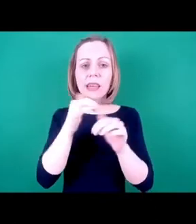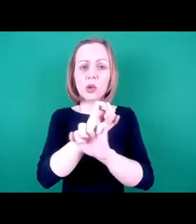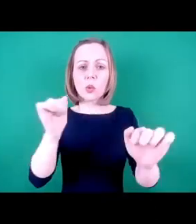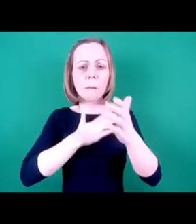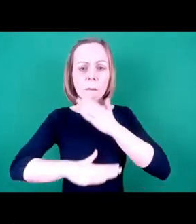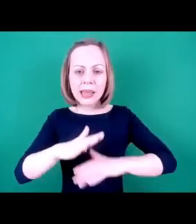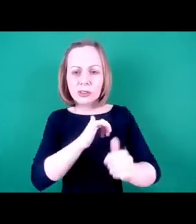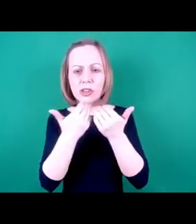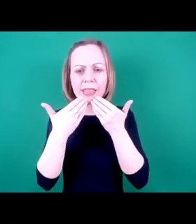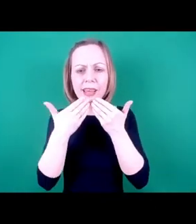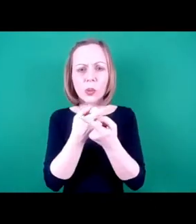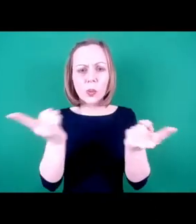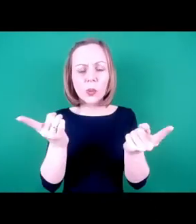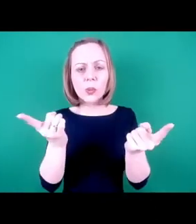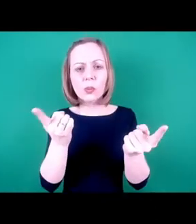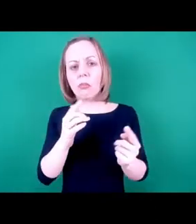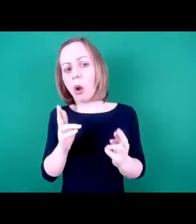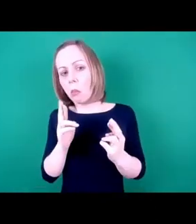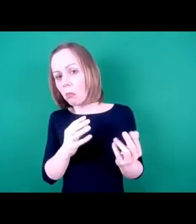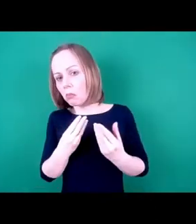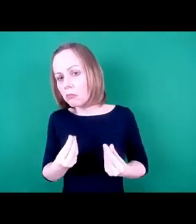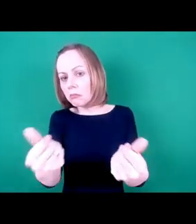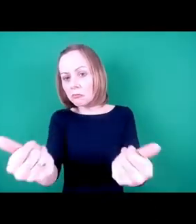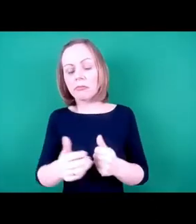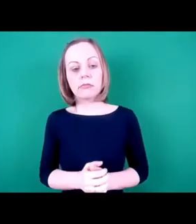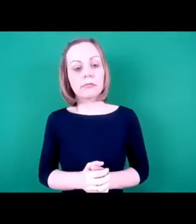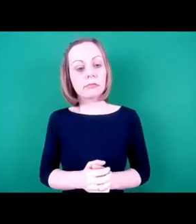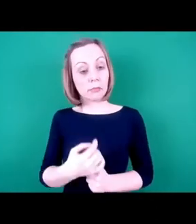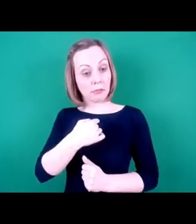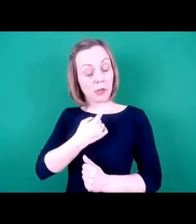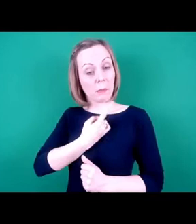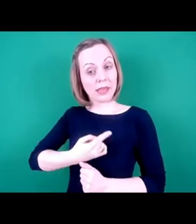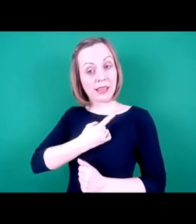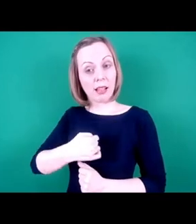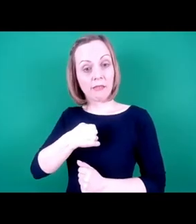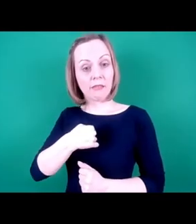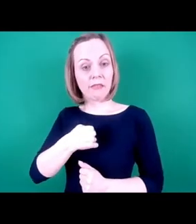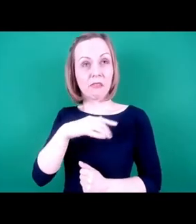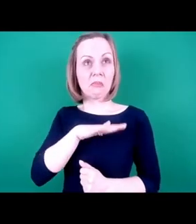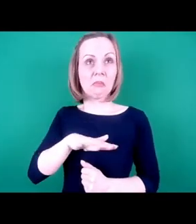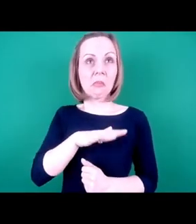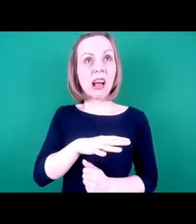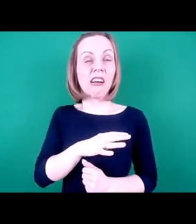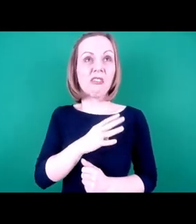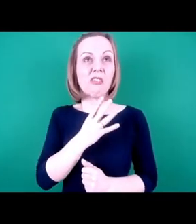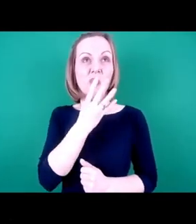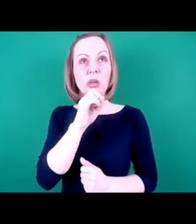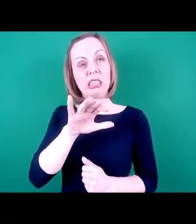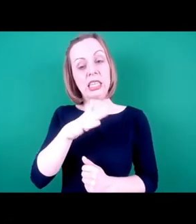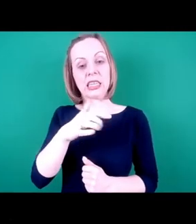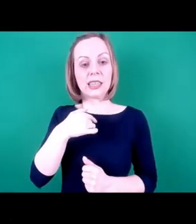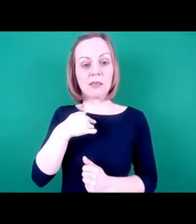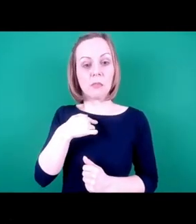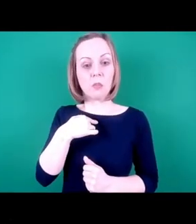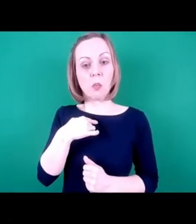and hopefully it'll work out. In terms of my appearance, I'm a 40 something year old white man with a slightly